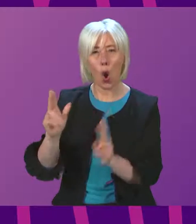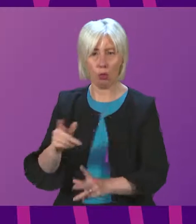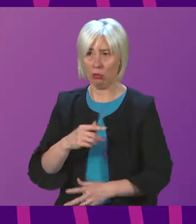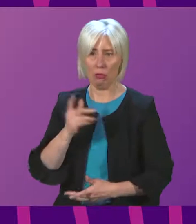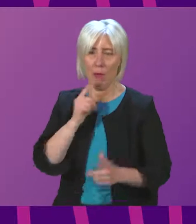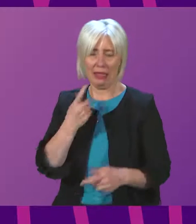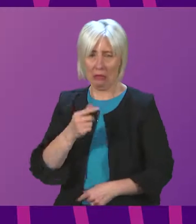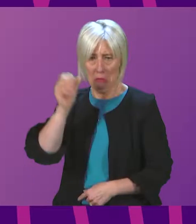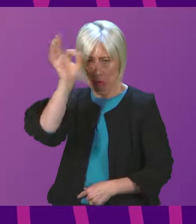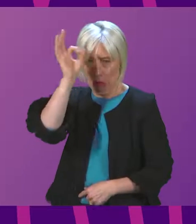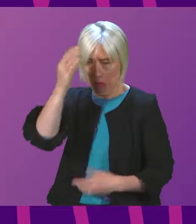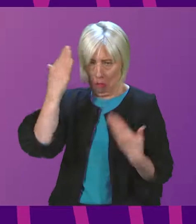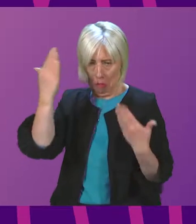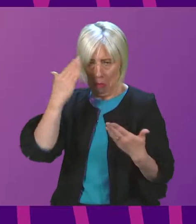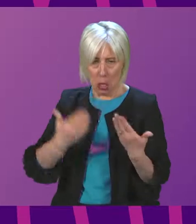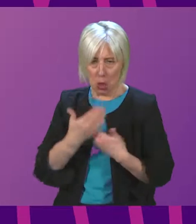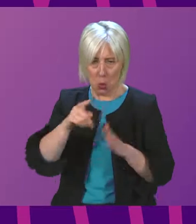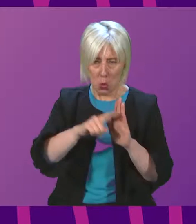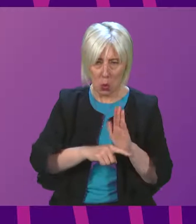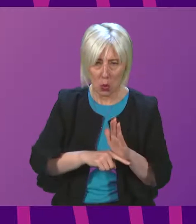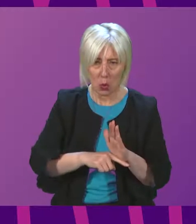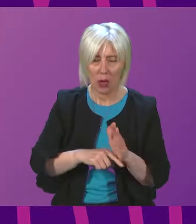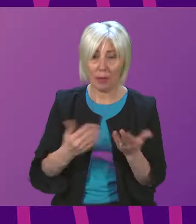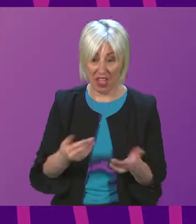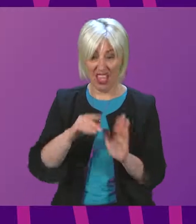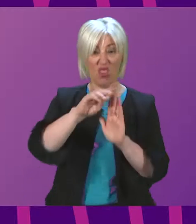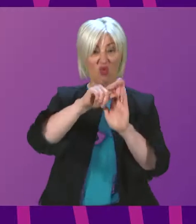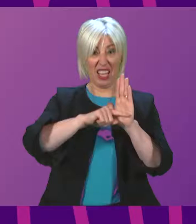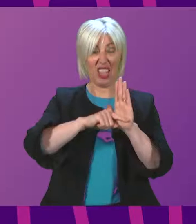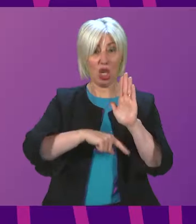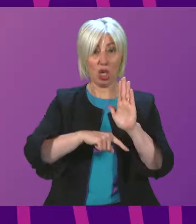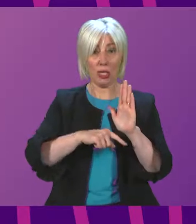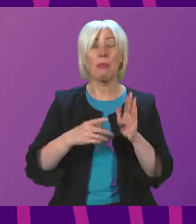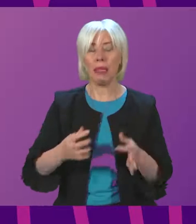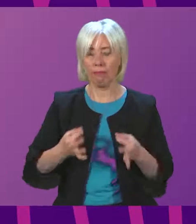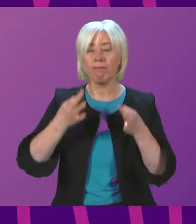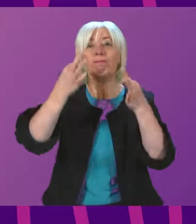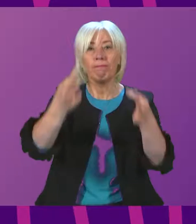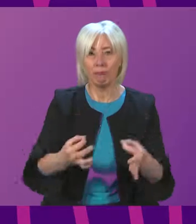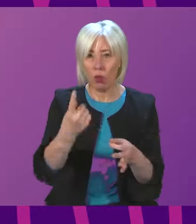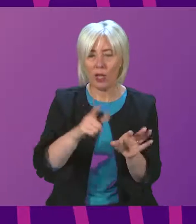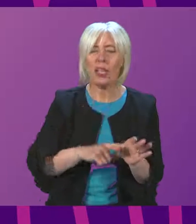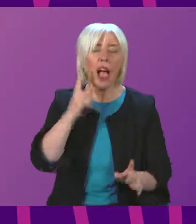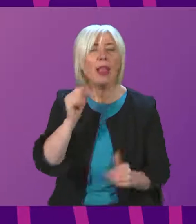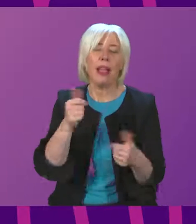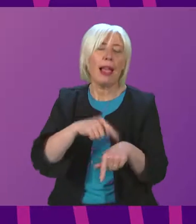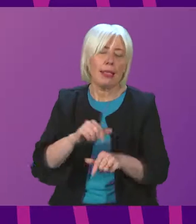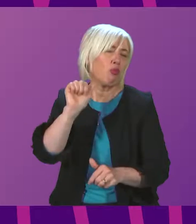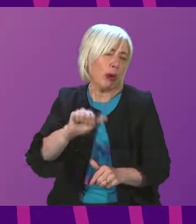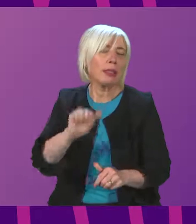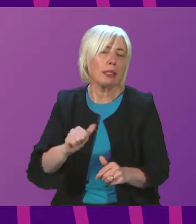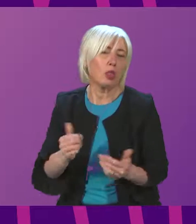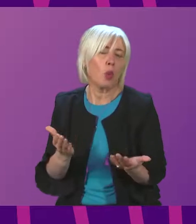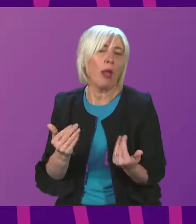not aware of this new legislation, a significant number. These regulations were postponed a year ago. And I think that was a welcome step forward,